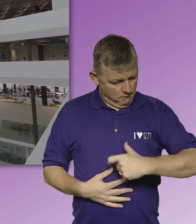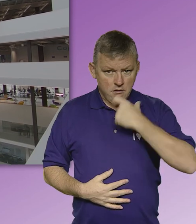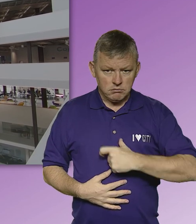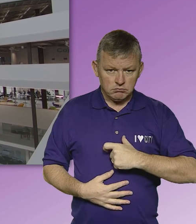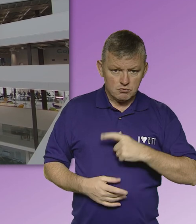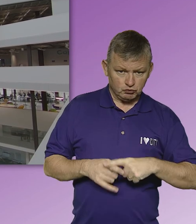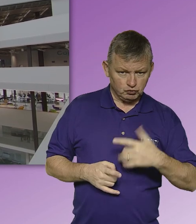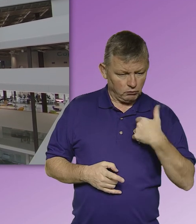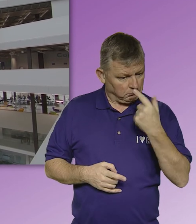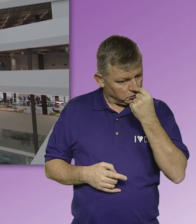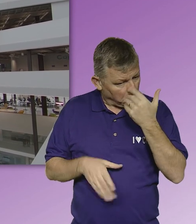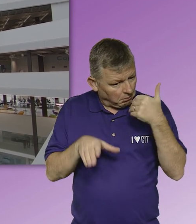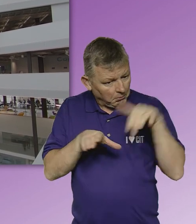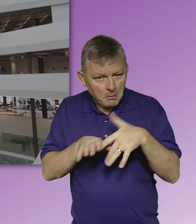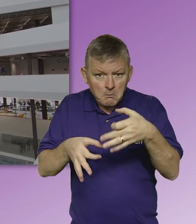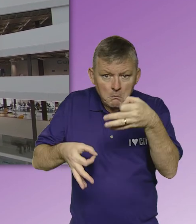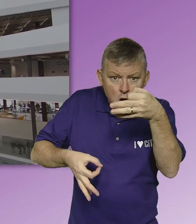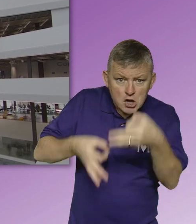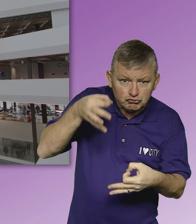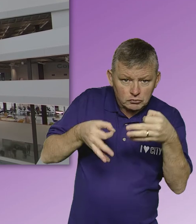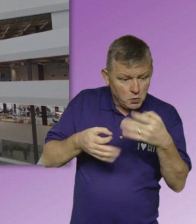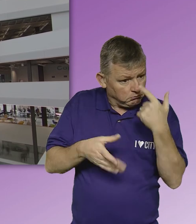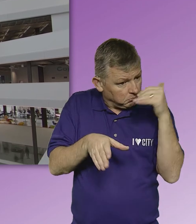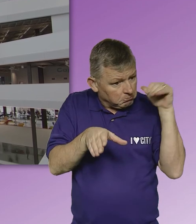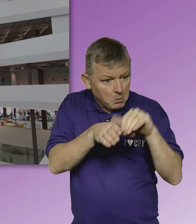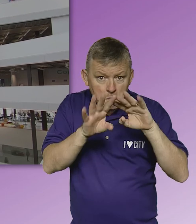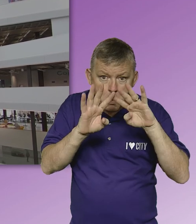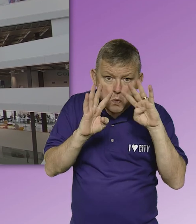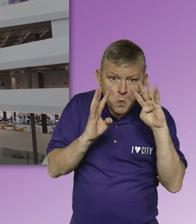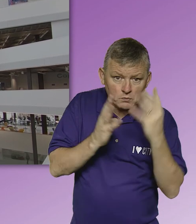voters, as elected politicians and as board members of our public bodies